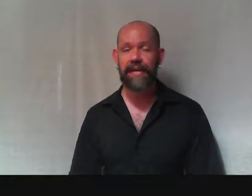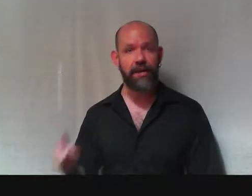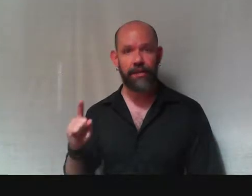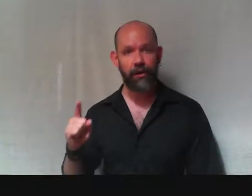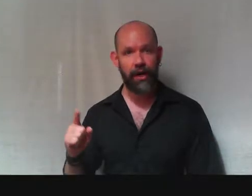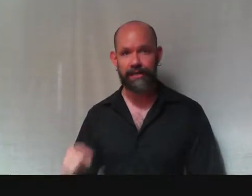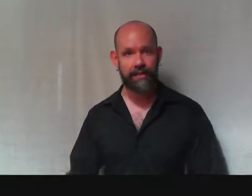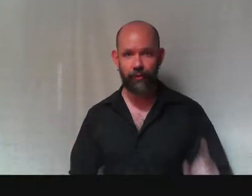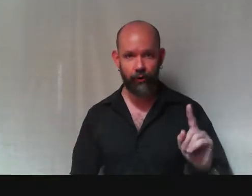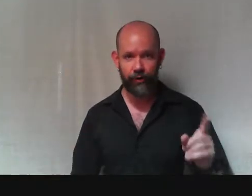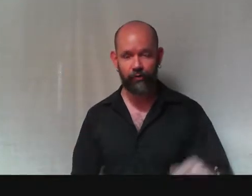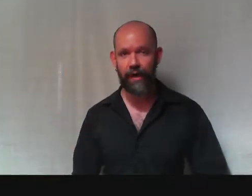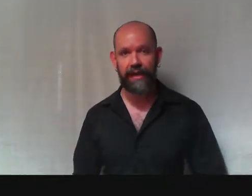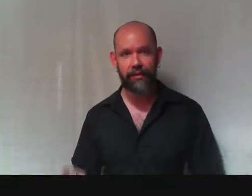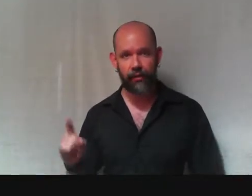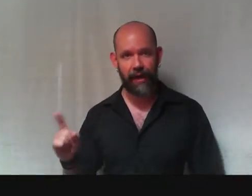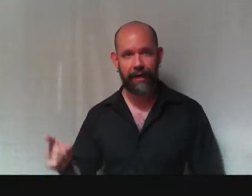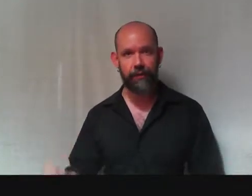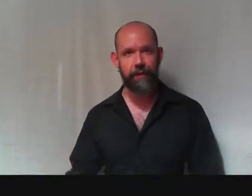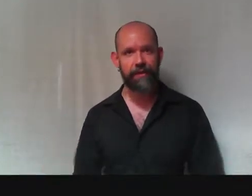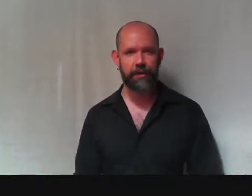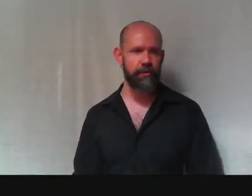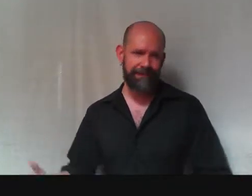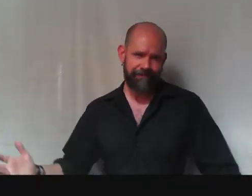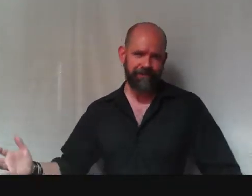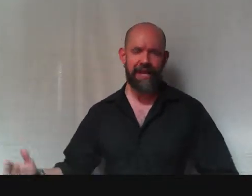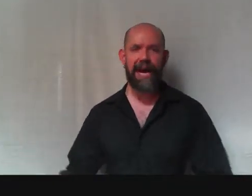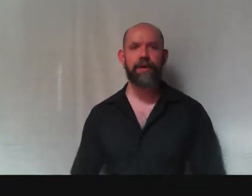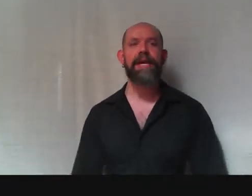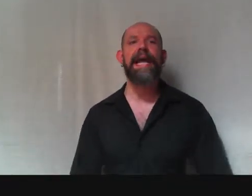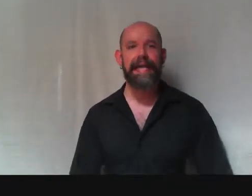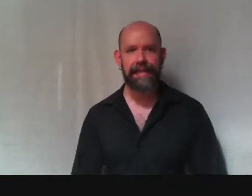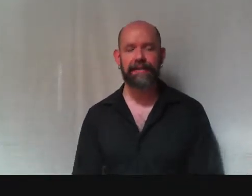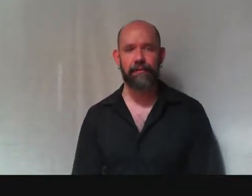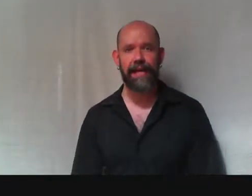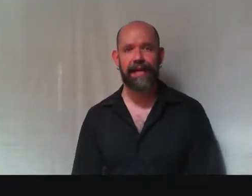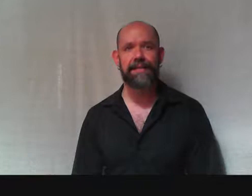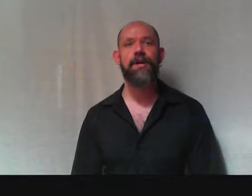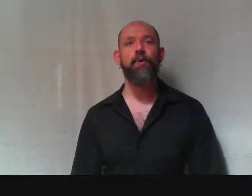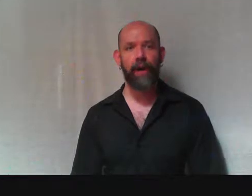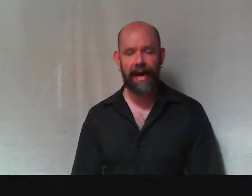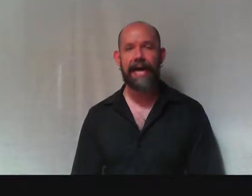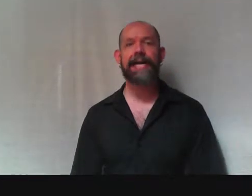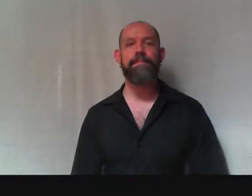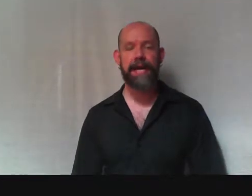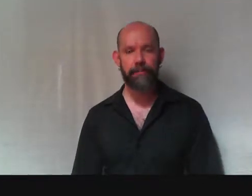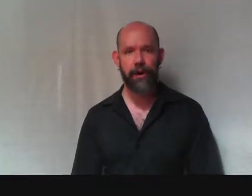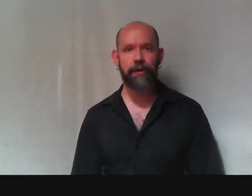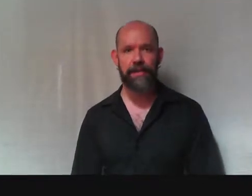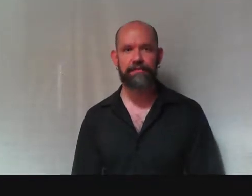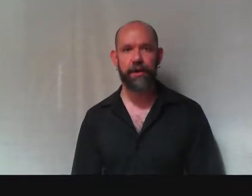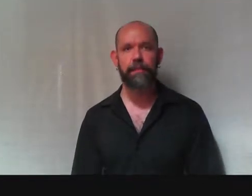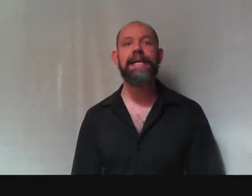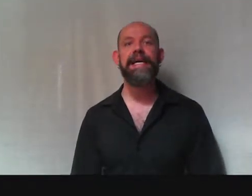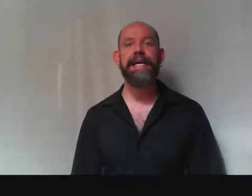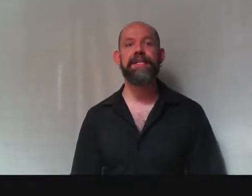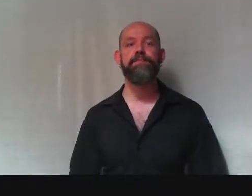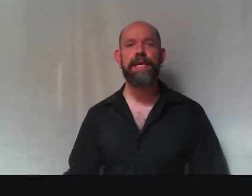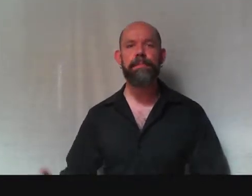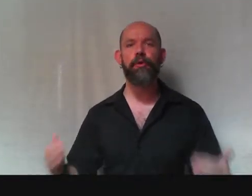you're awesome or you're right or I agree with you, but I don't get anything from that. What I make progress from is people